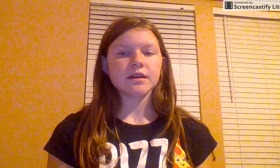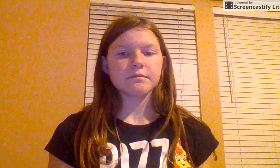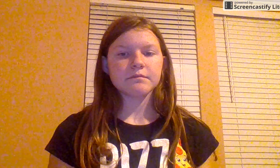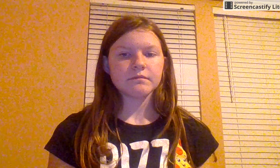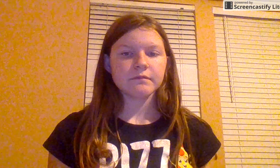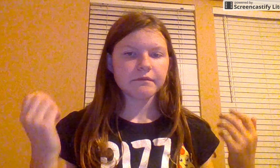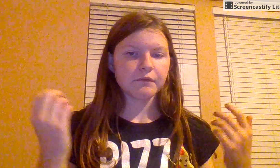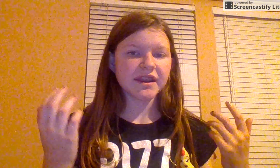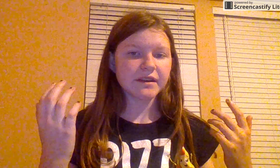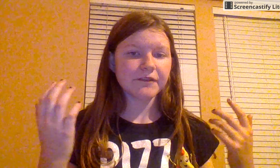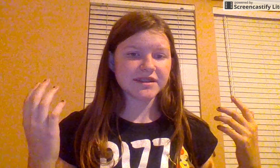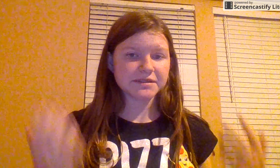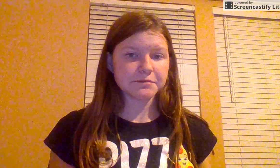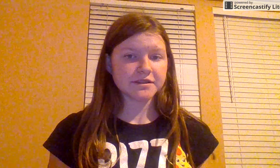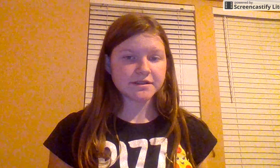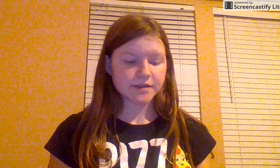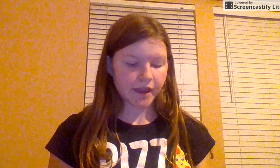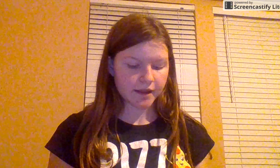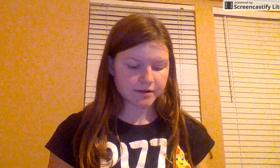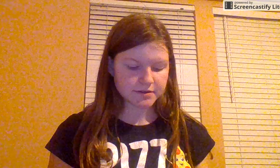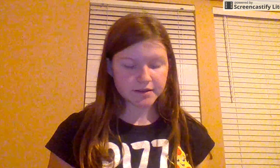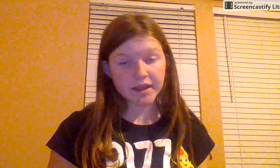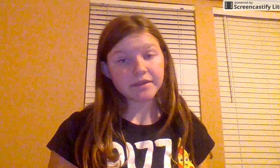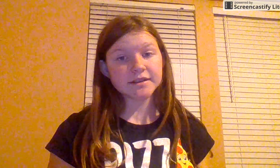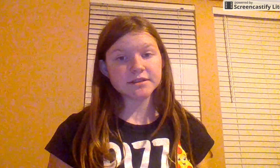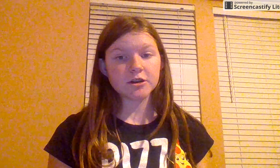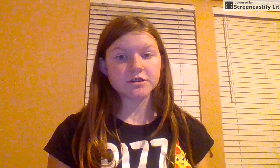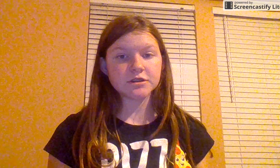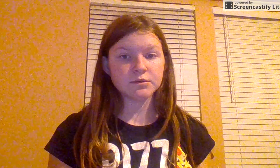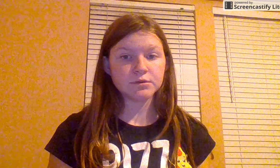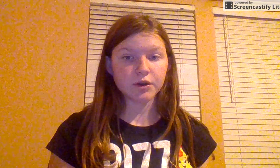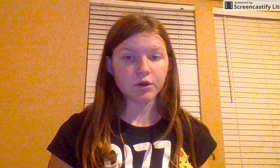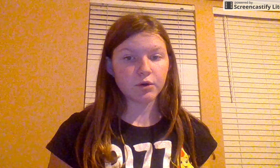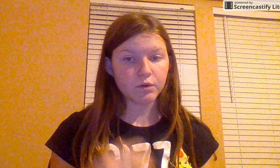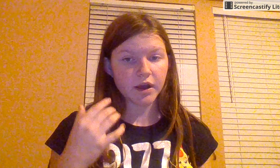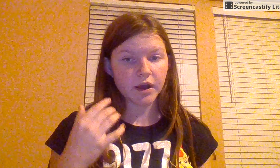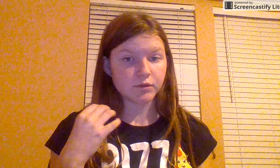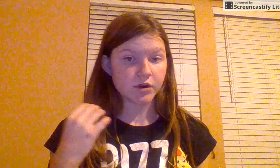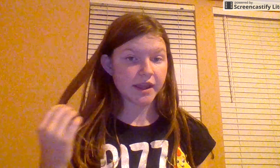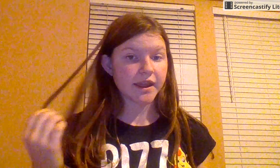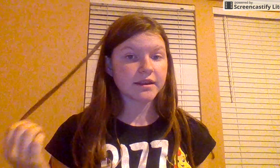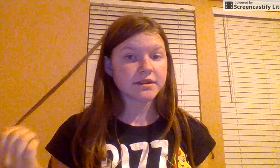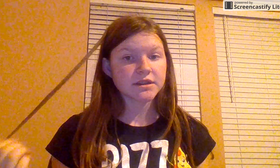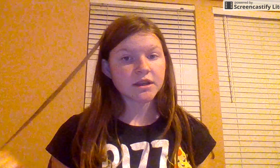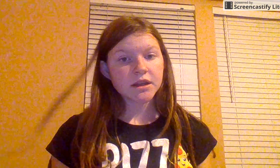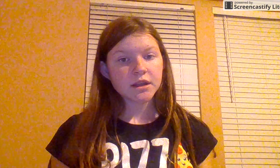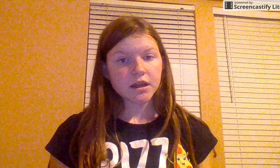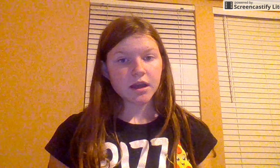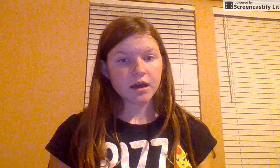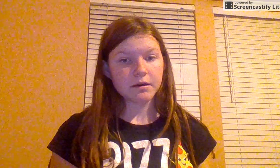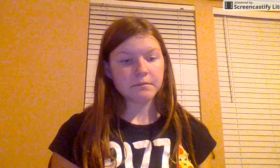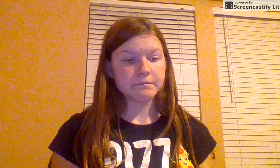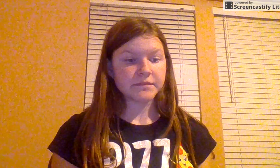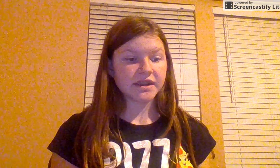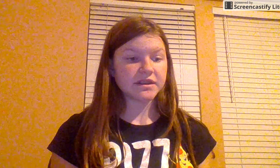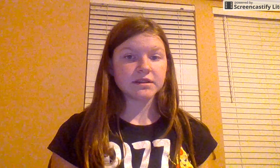we dated for six months, and then things started to go on the wrong hand. And, he didn't